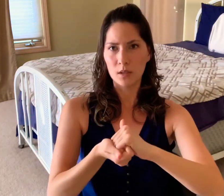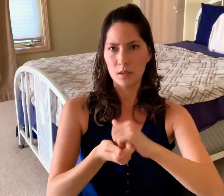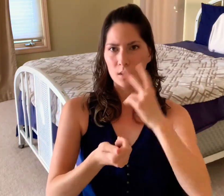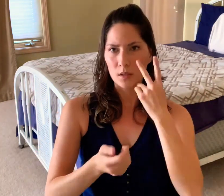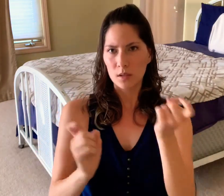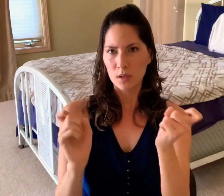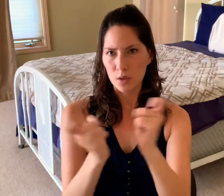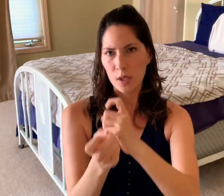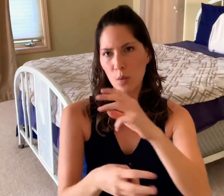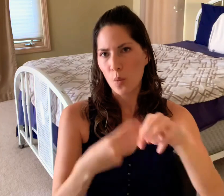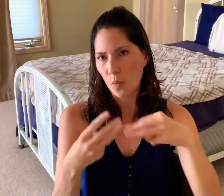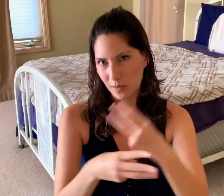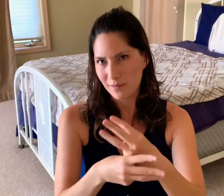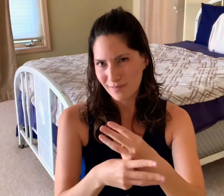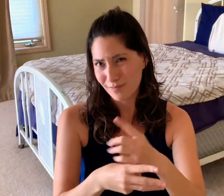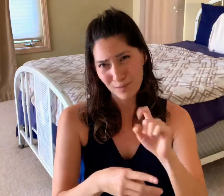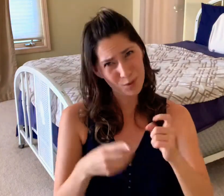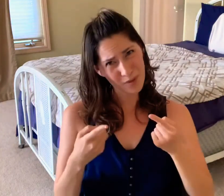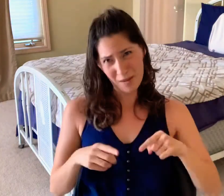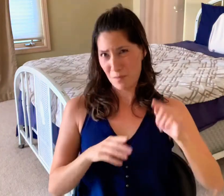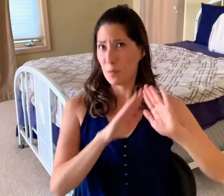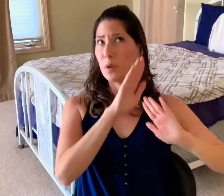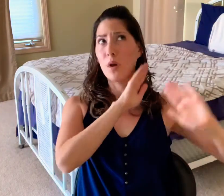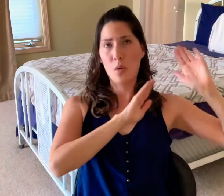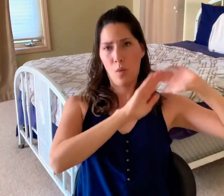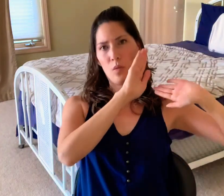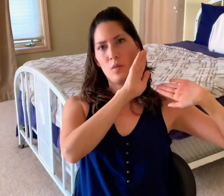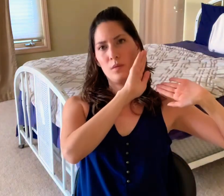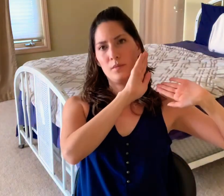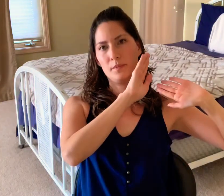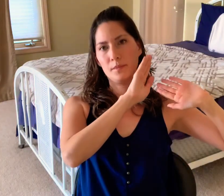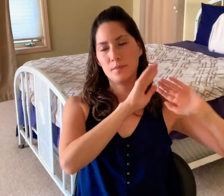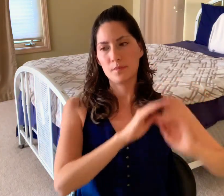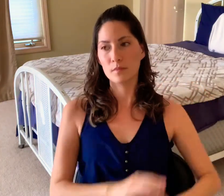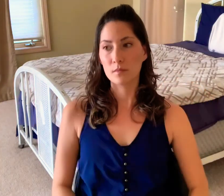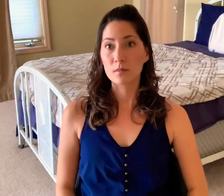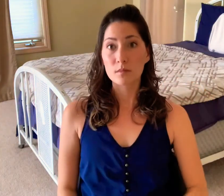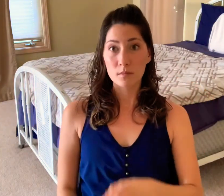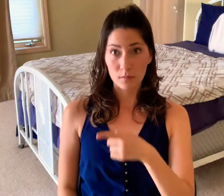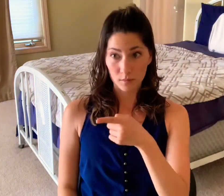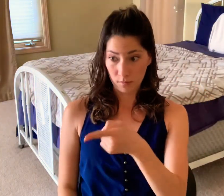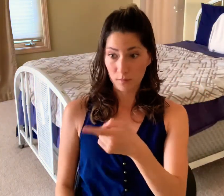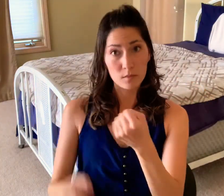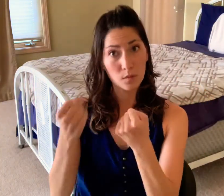Let's all band together to see the change in the world that should have happened a long time ago